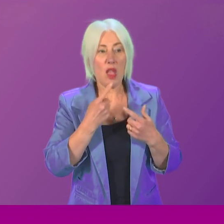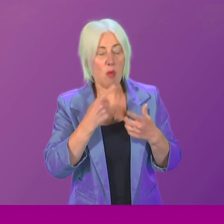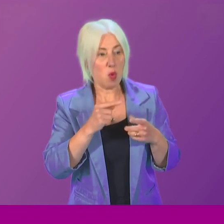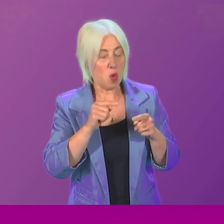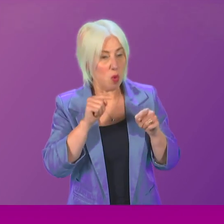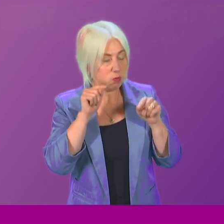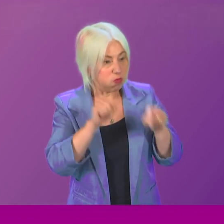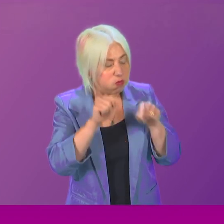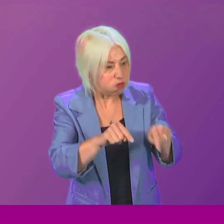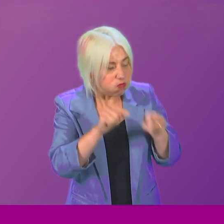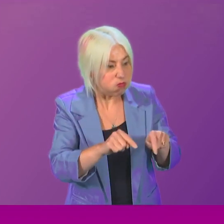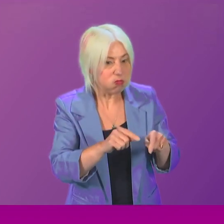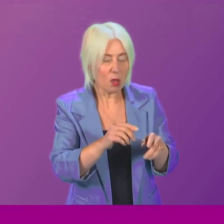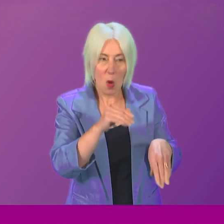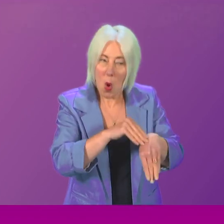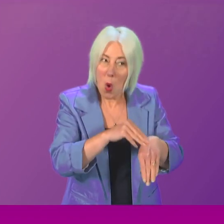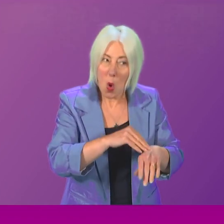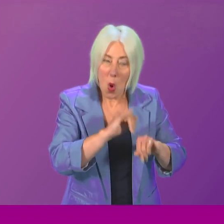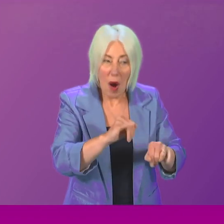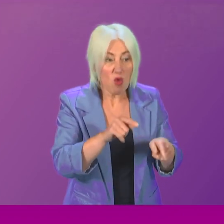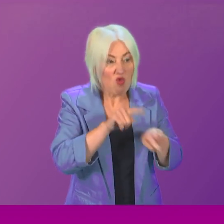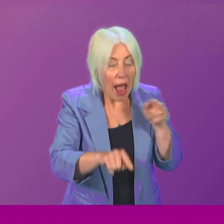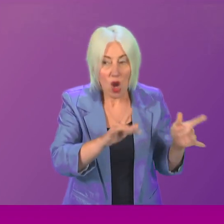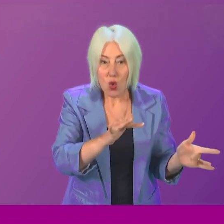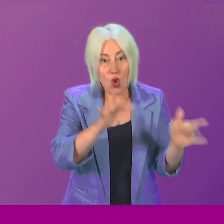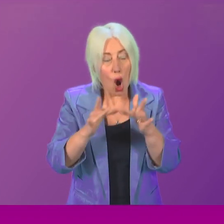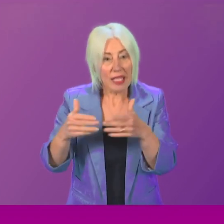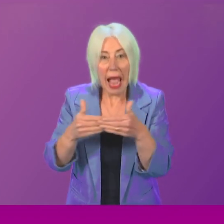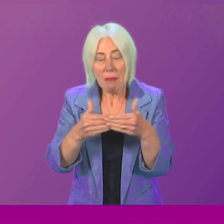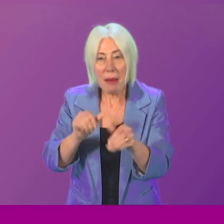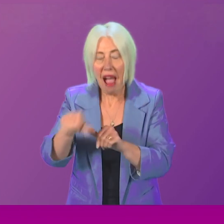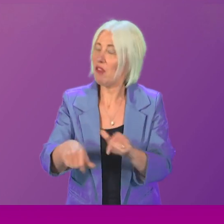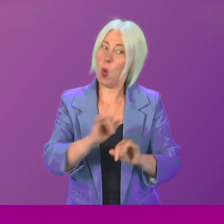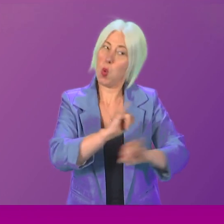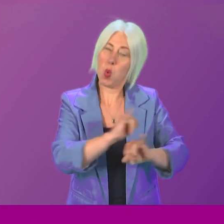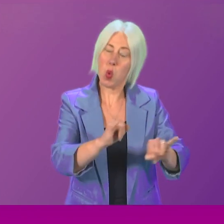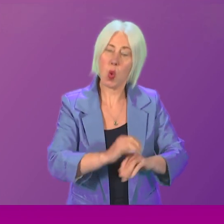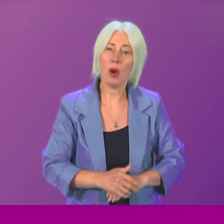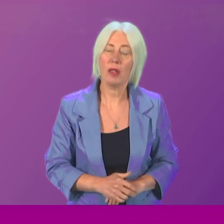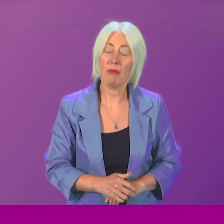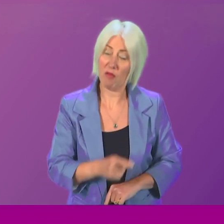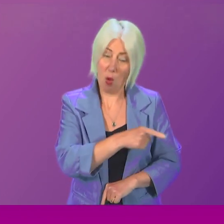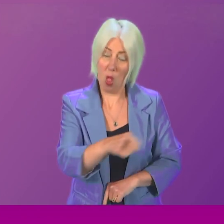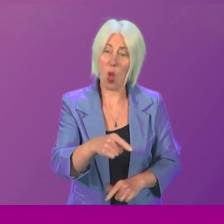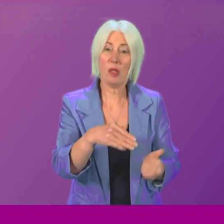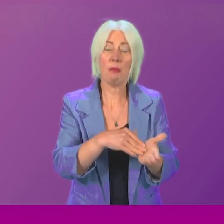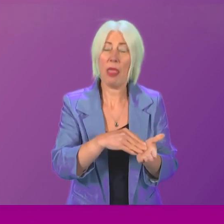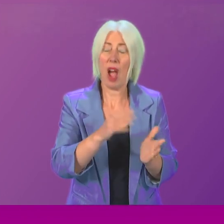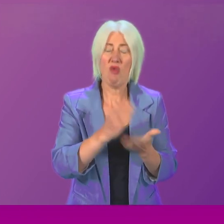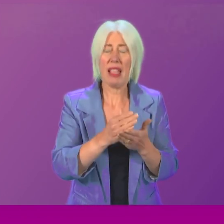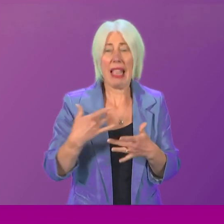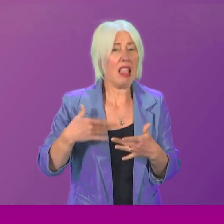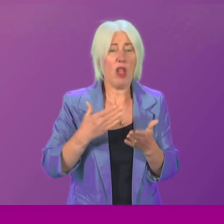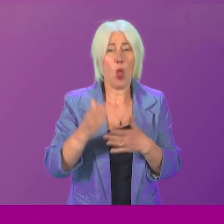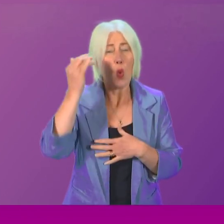if they ever tried to make contact with their child. For these mothers, it was a living nightmare.